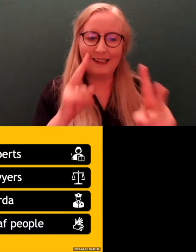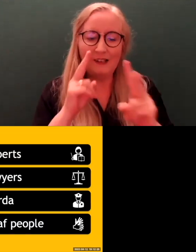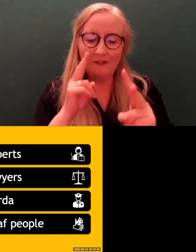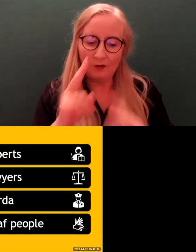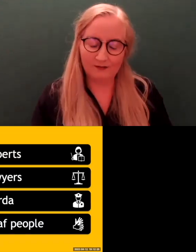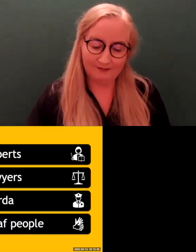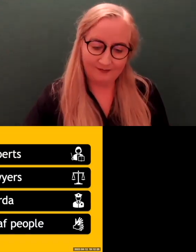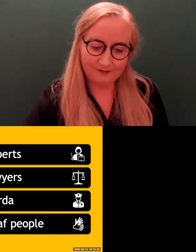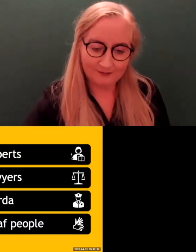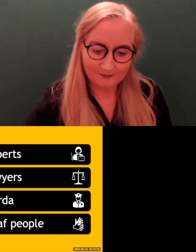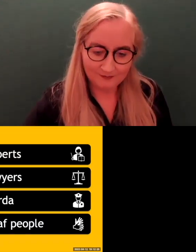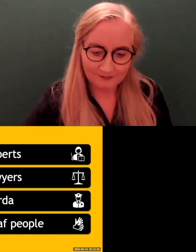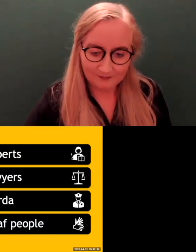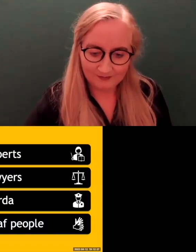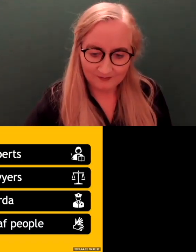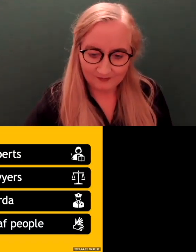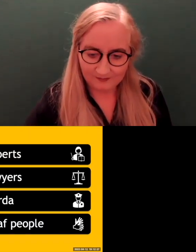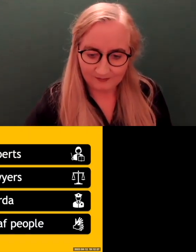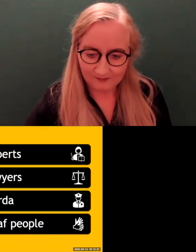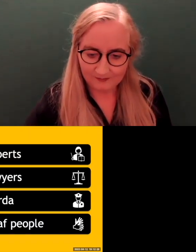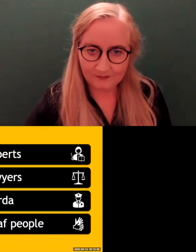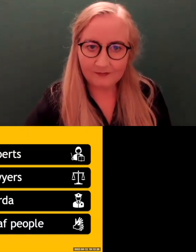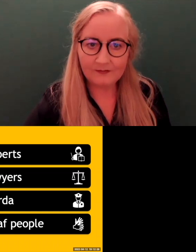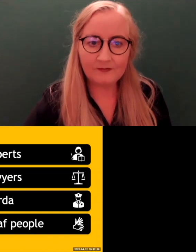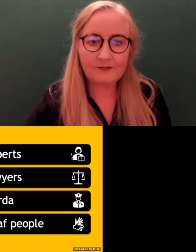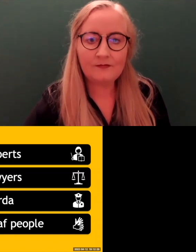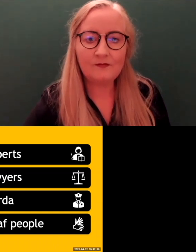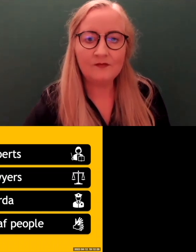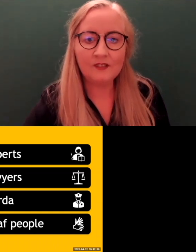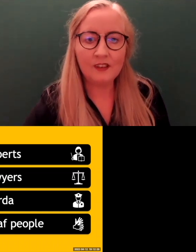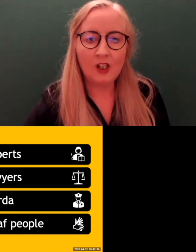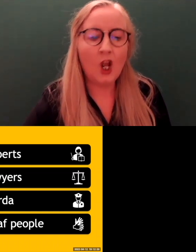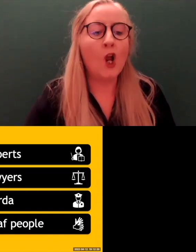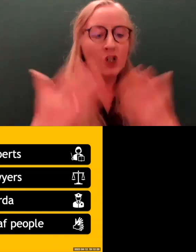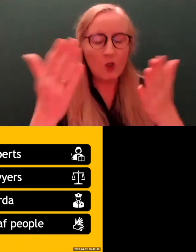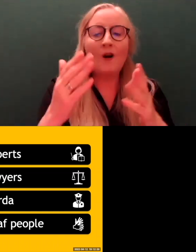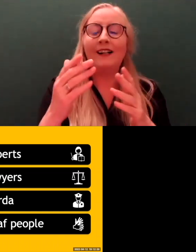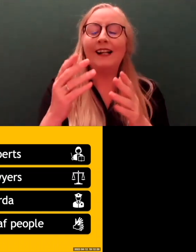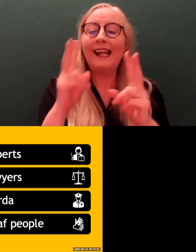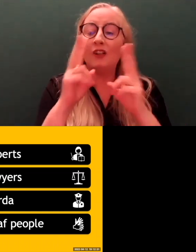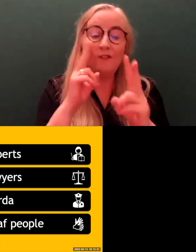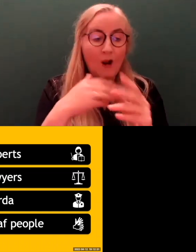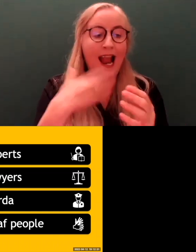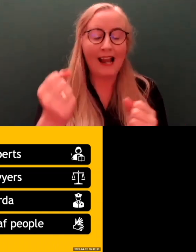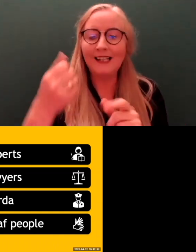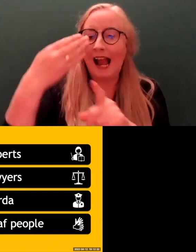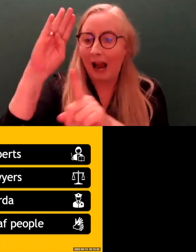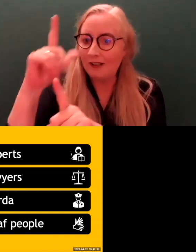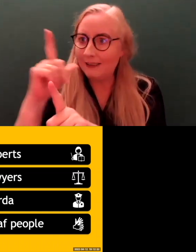So, the interviews then. So, as I said, I did two groups. did Irish speakers and Deaf people. For the focus